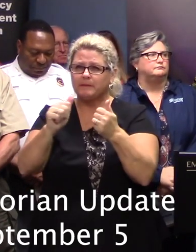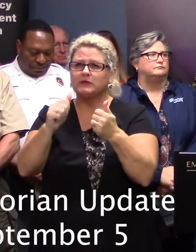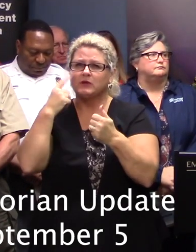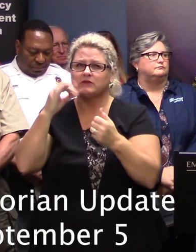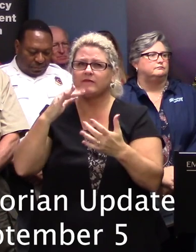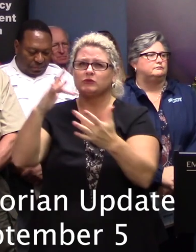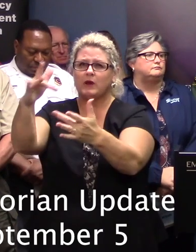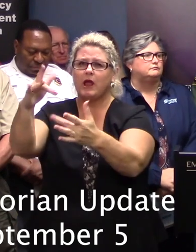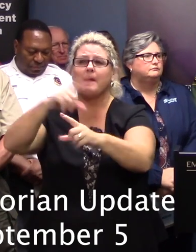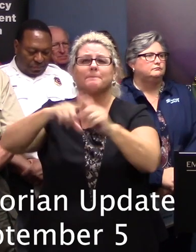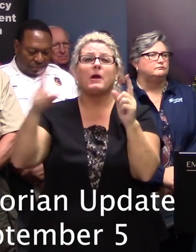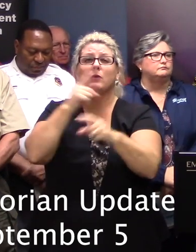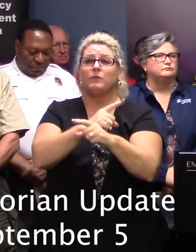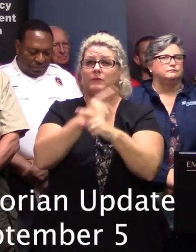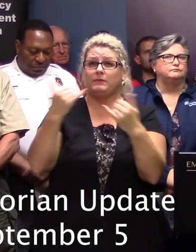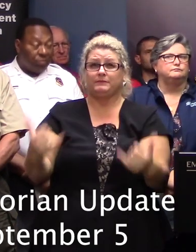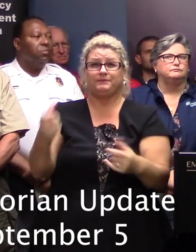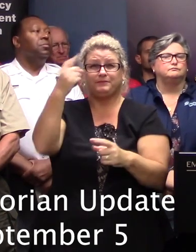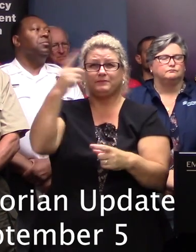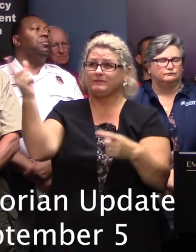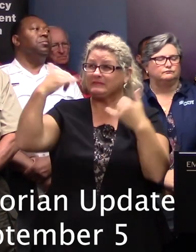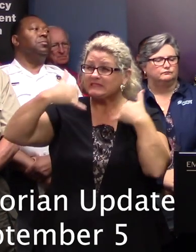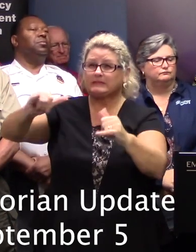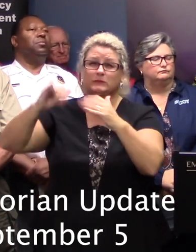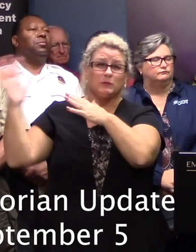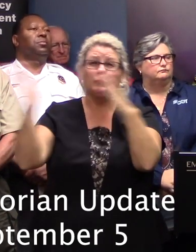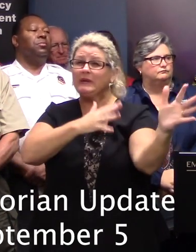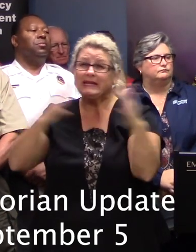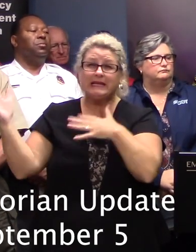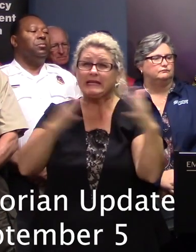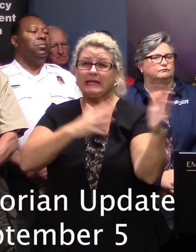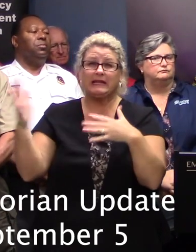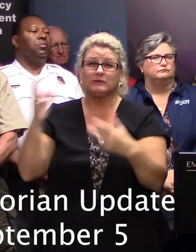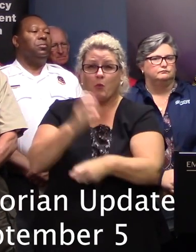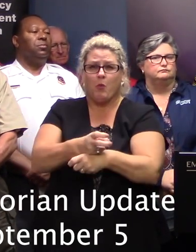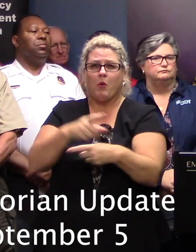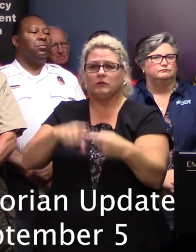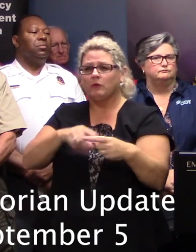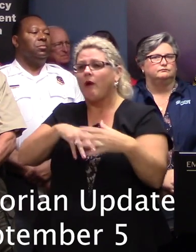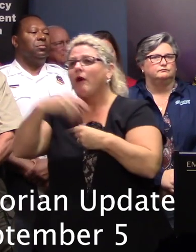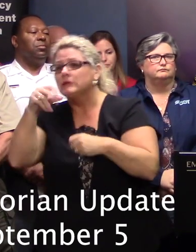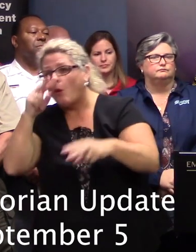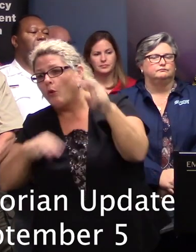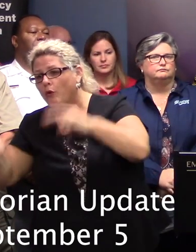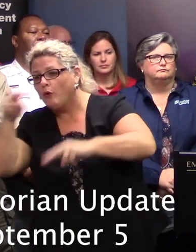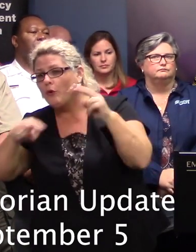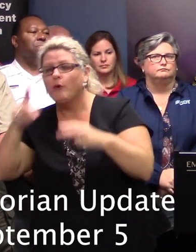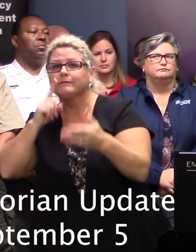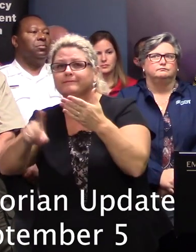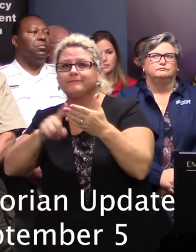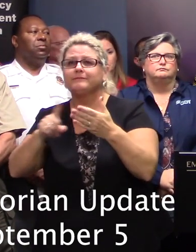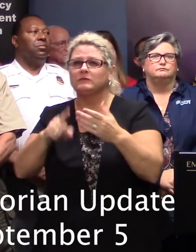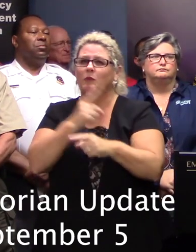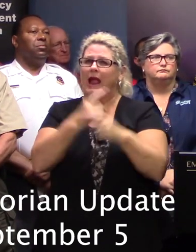the problem up there right now we've still got tropical storm force winds up there and getting out and looking at those things so it's we don't have complete